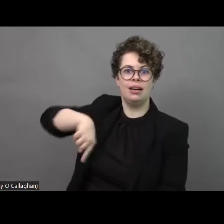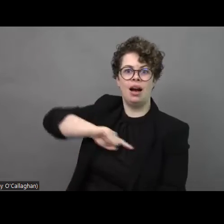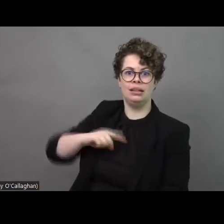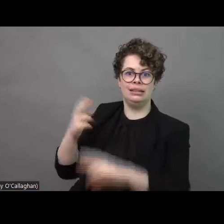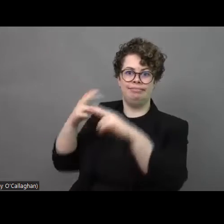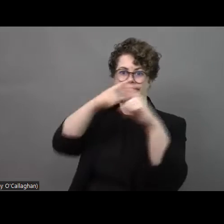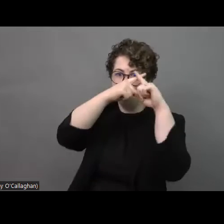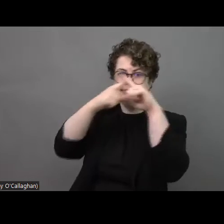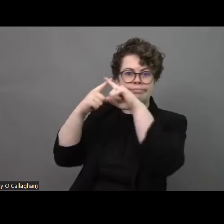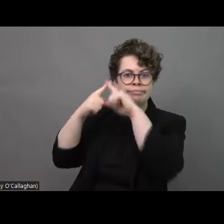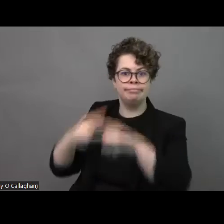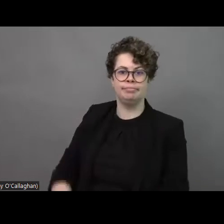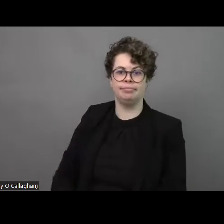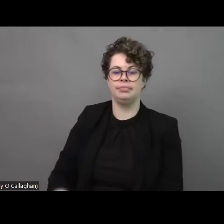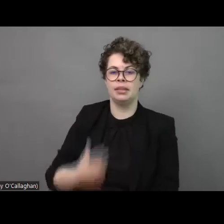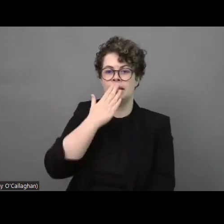Over to you. Thank you.